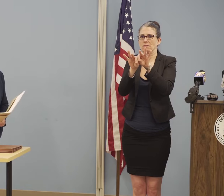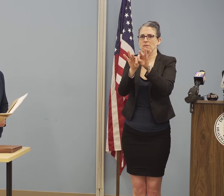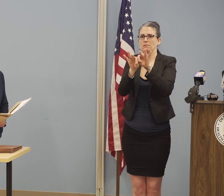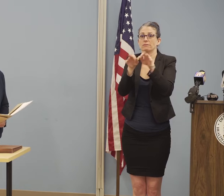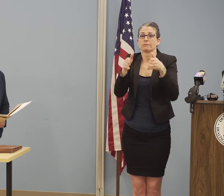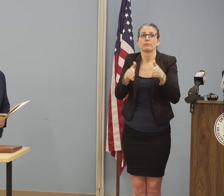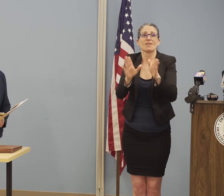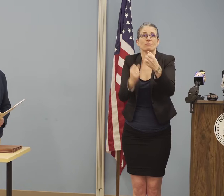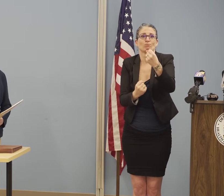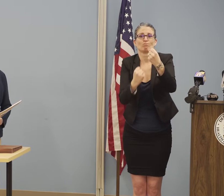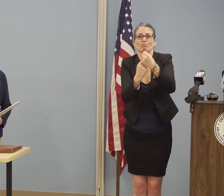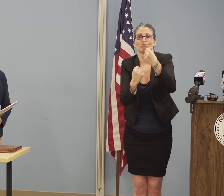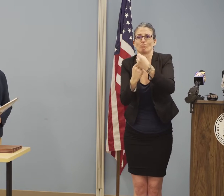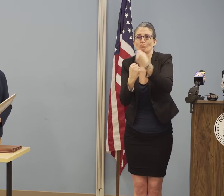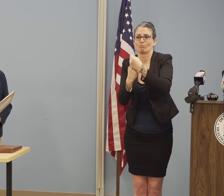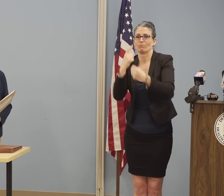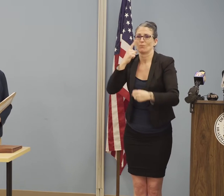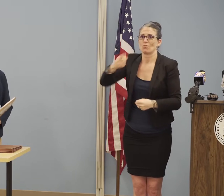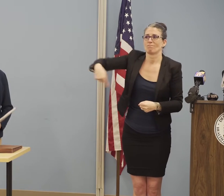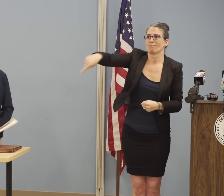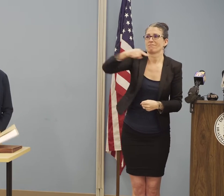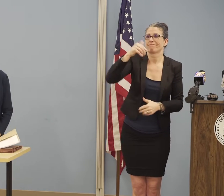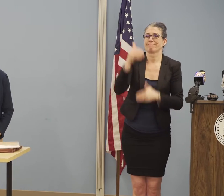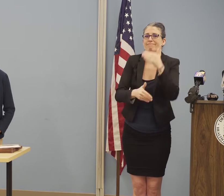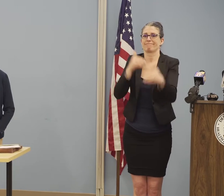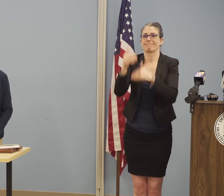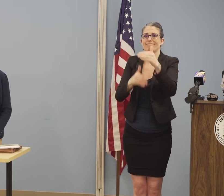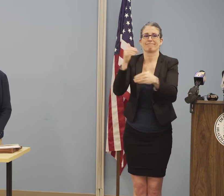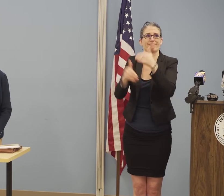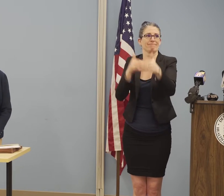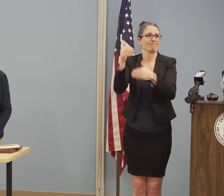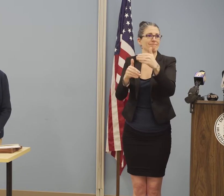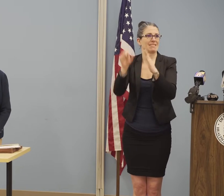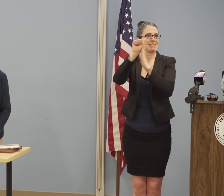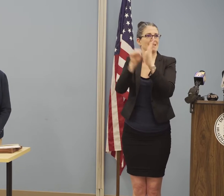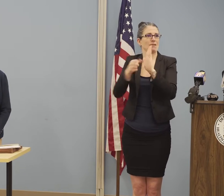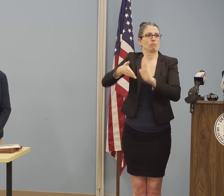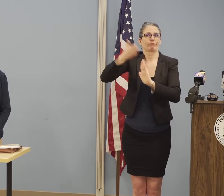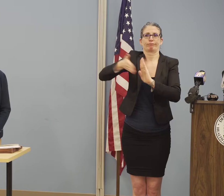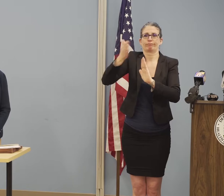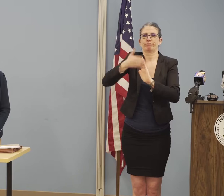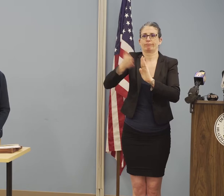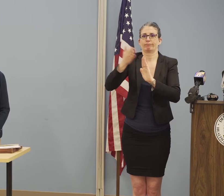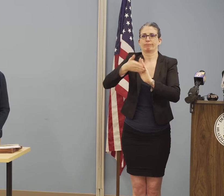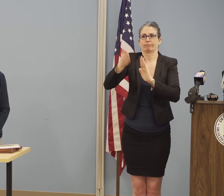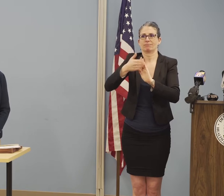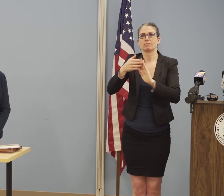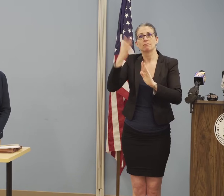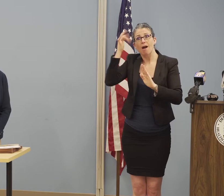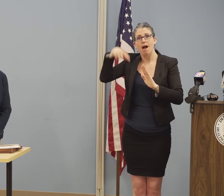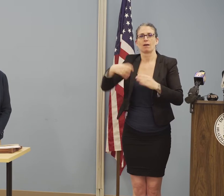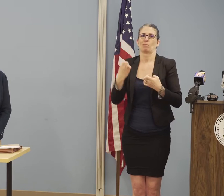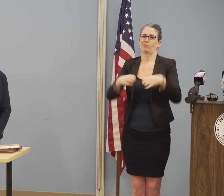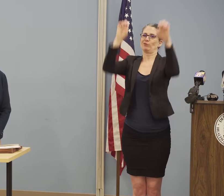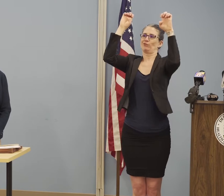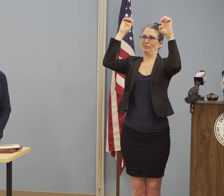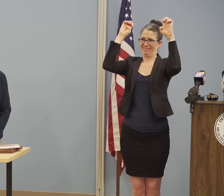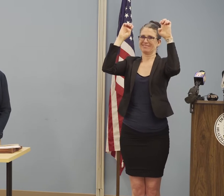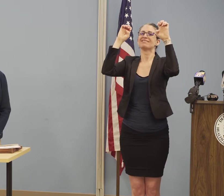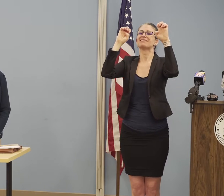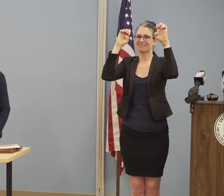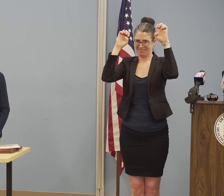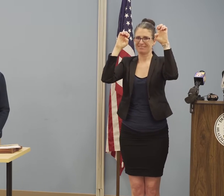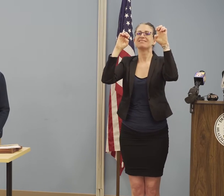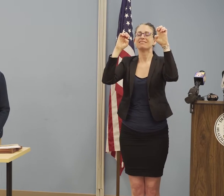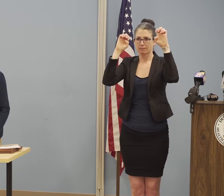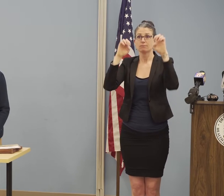for us to use to respond to the COVID-19 emergency, including expansion of unemployment benefits, which